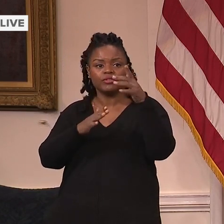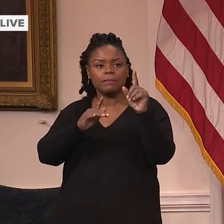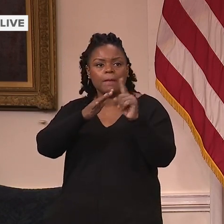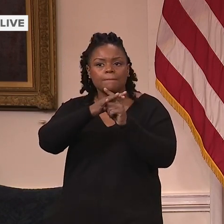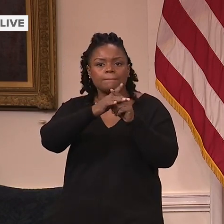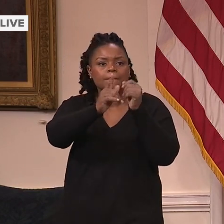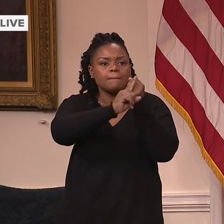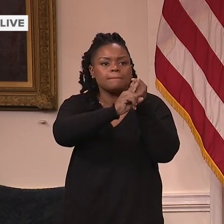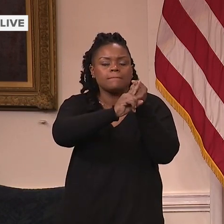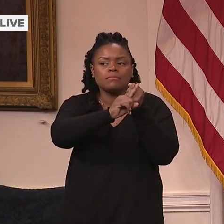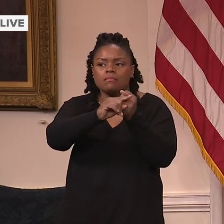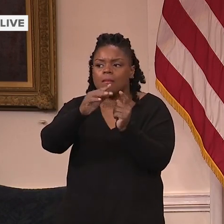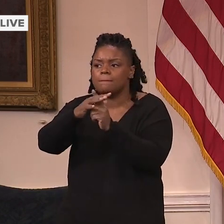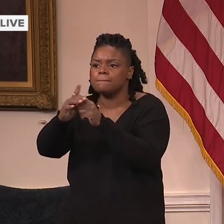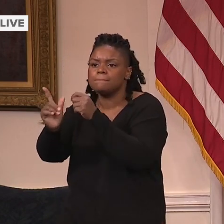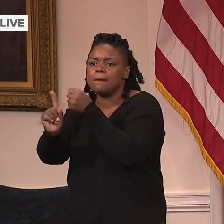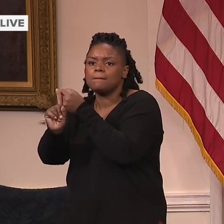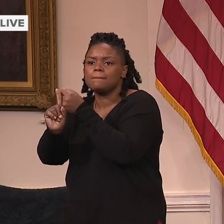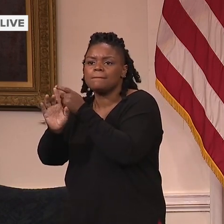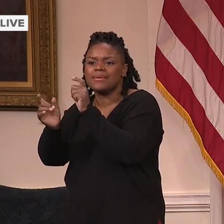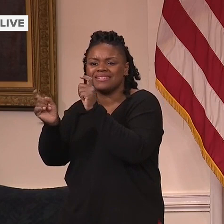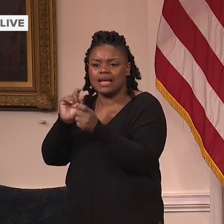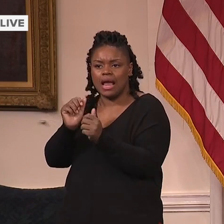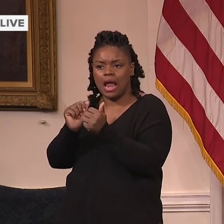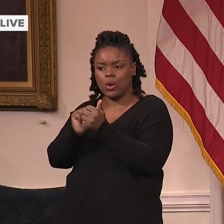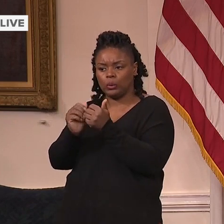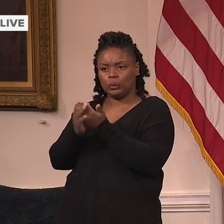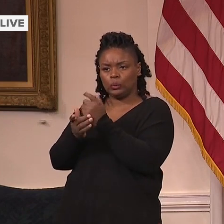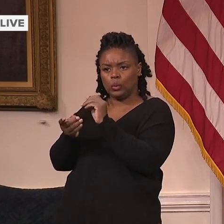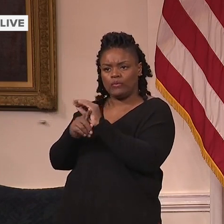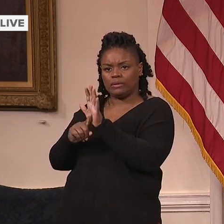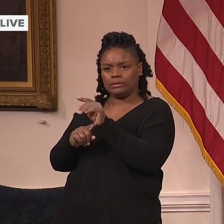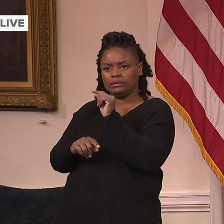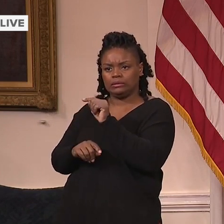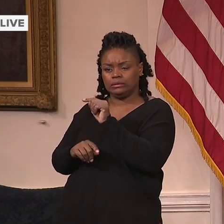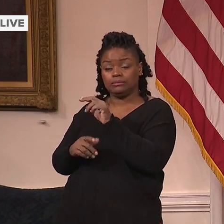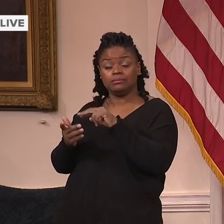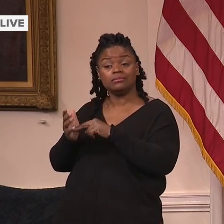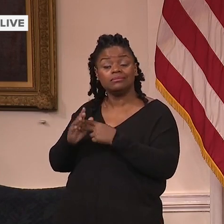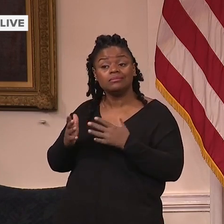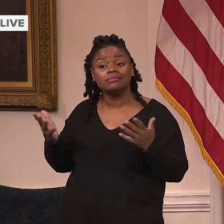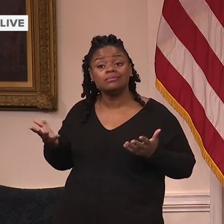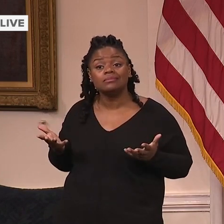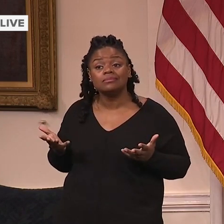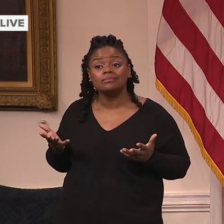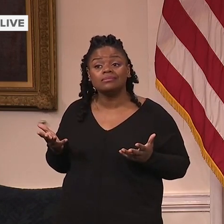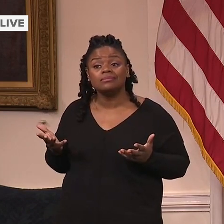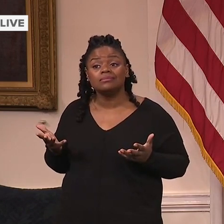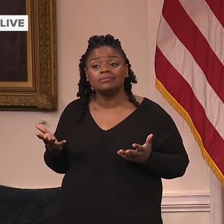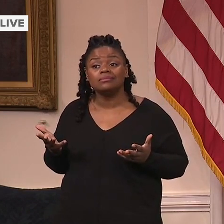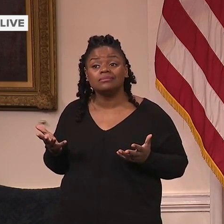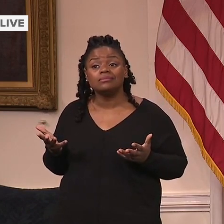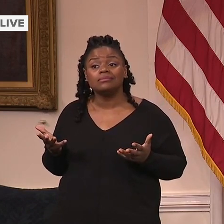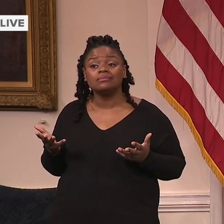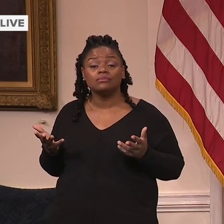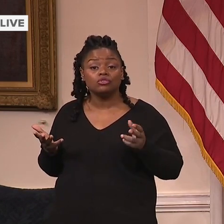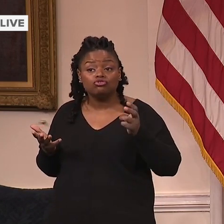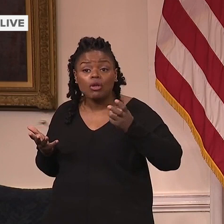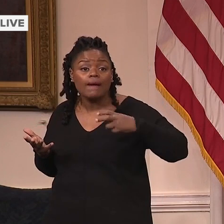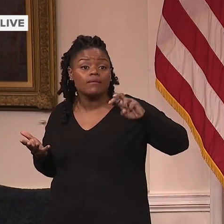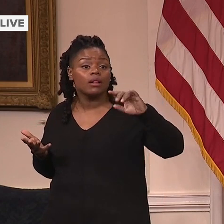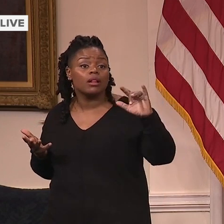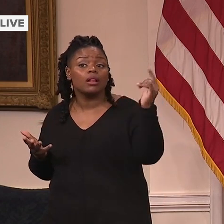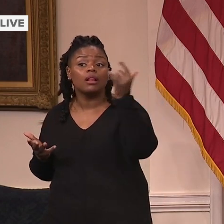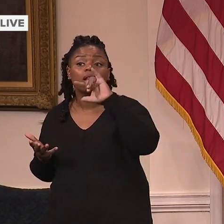detected the variant here. So it is possible that because of travel, because of other means of spread,